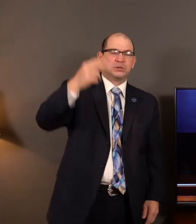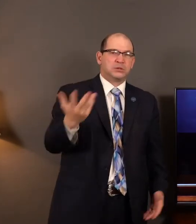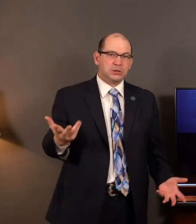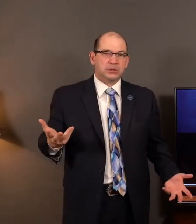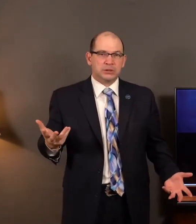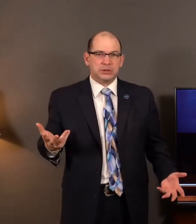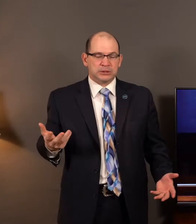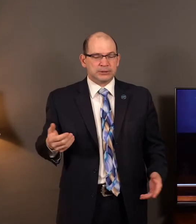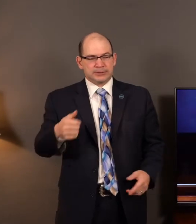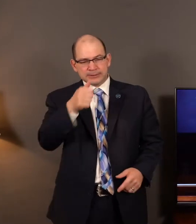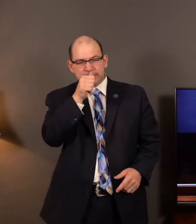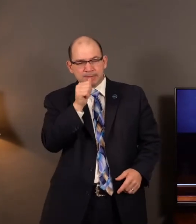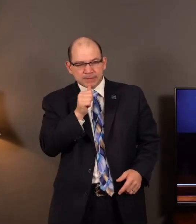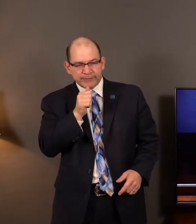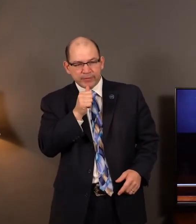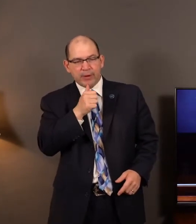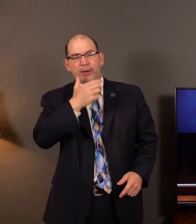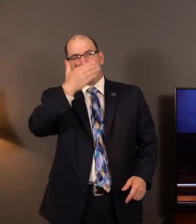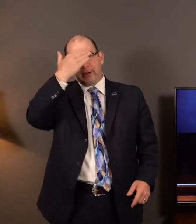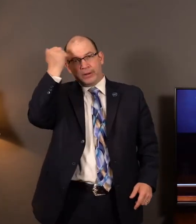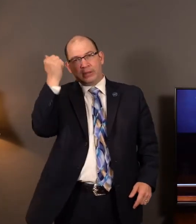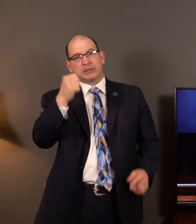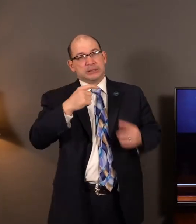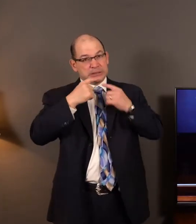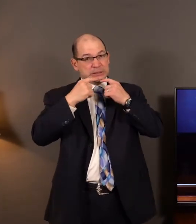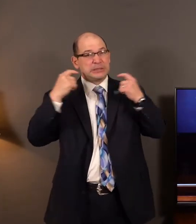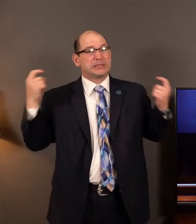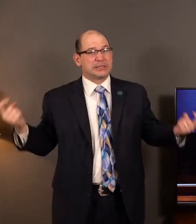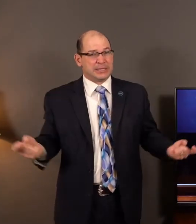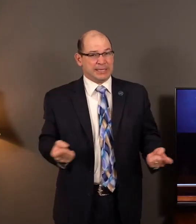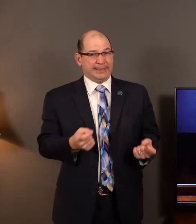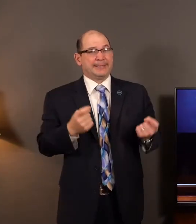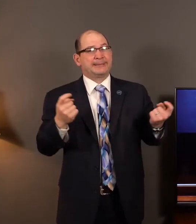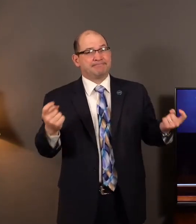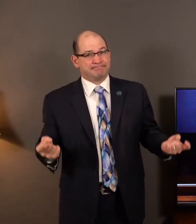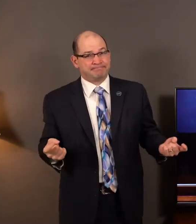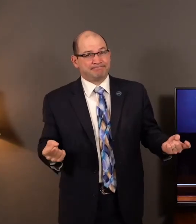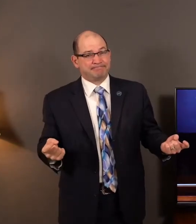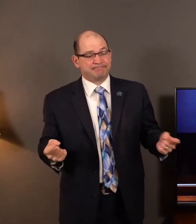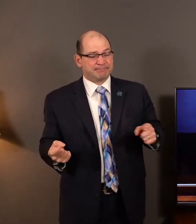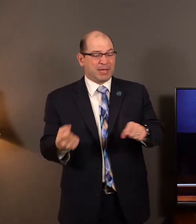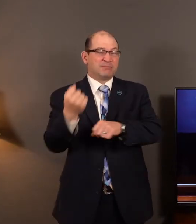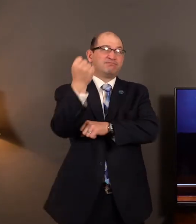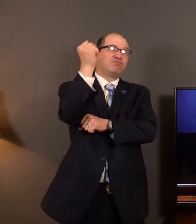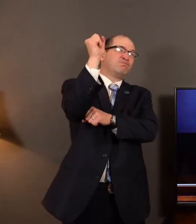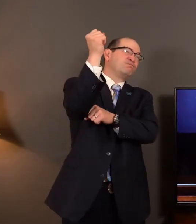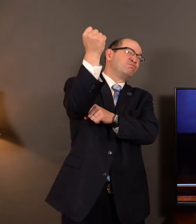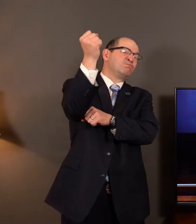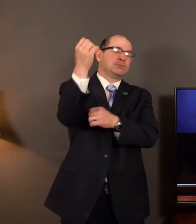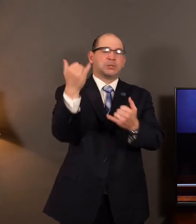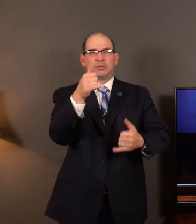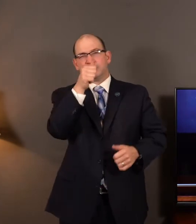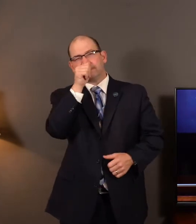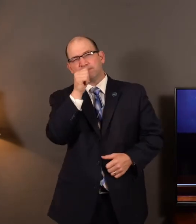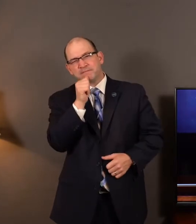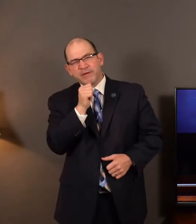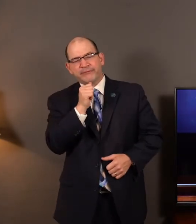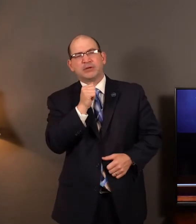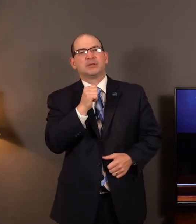suffering from famine. They had departed from Jehovah God. They had lived in disobedience and now were suffering the consequences of that.